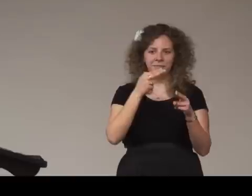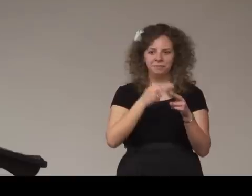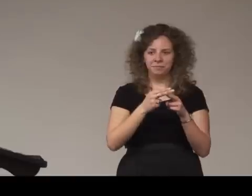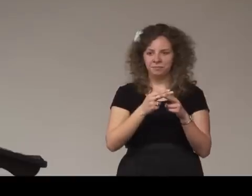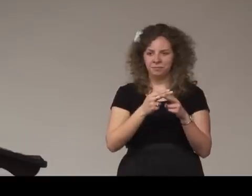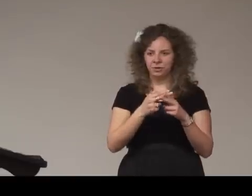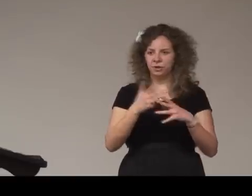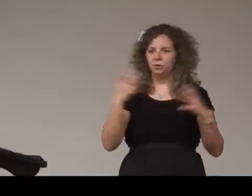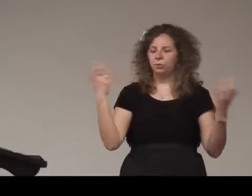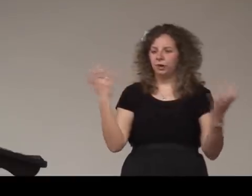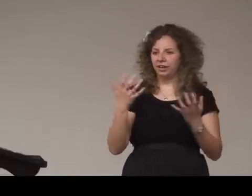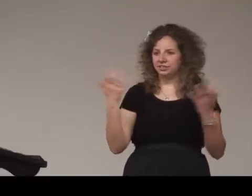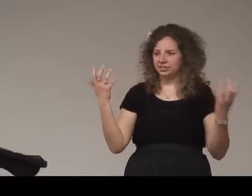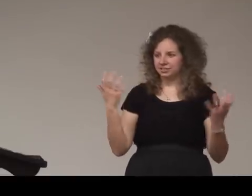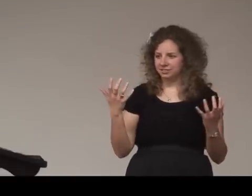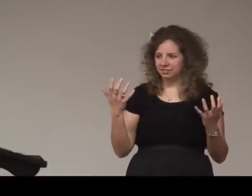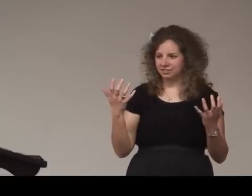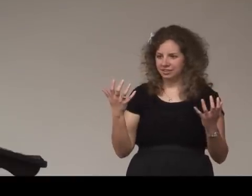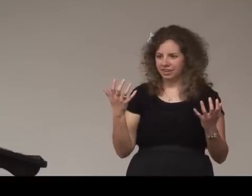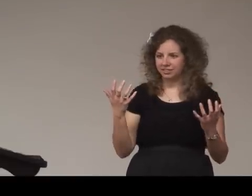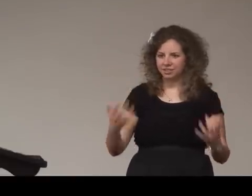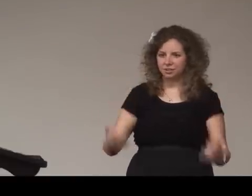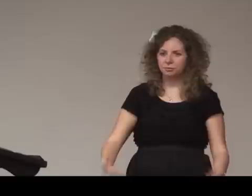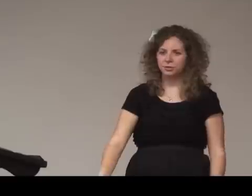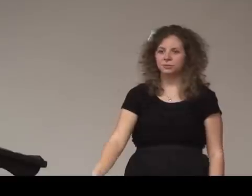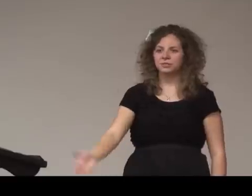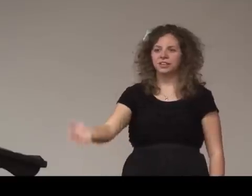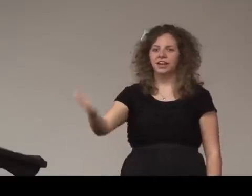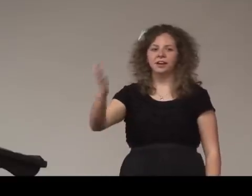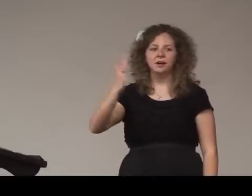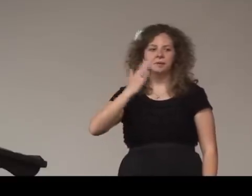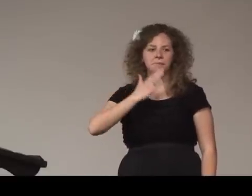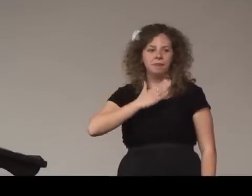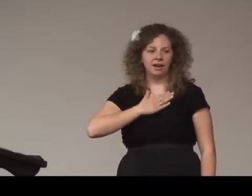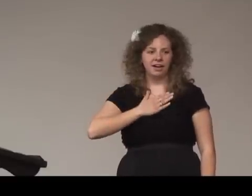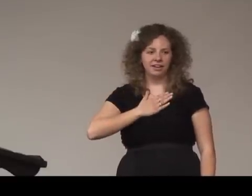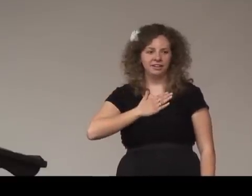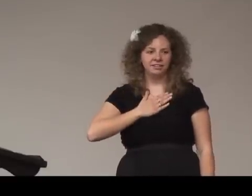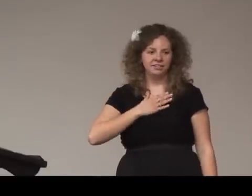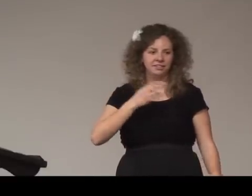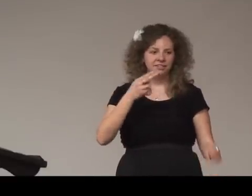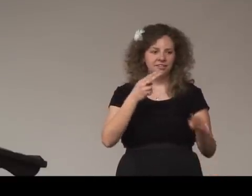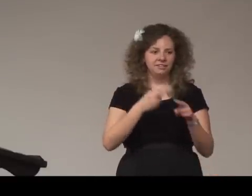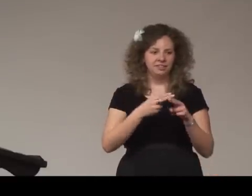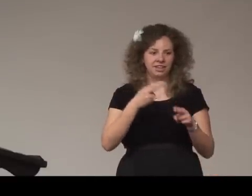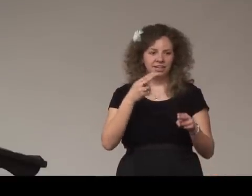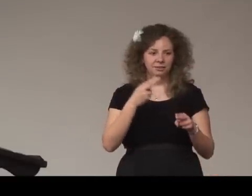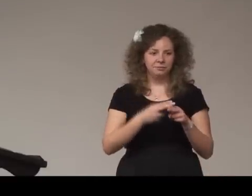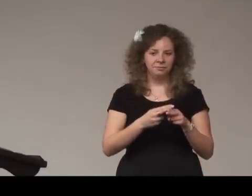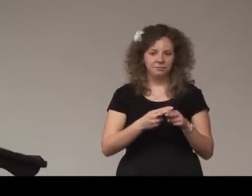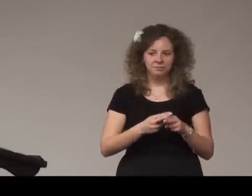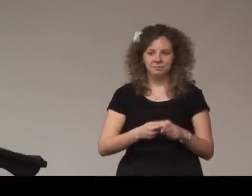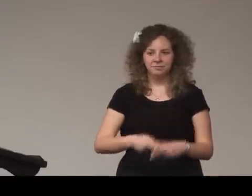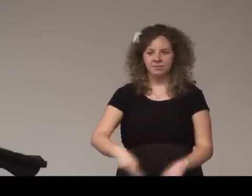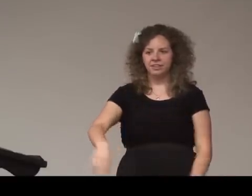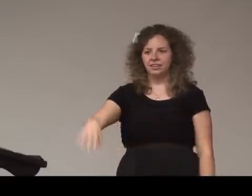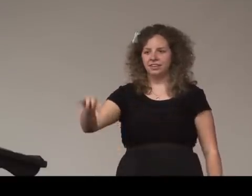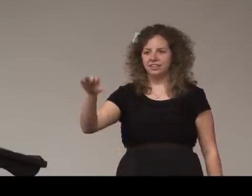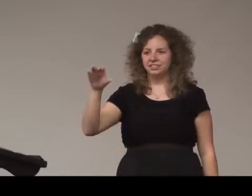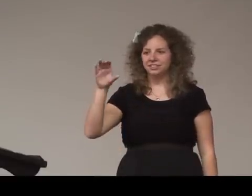what okay then the other person will say my name is